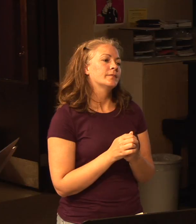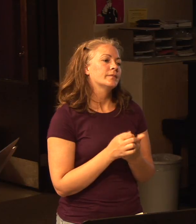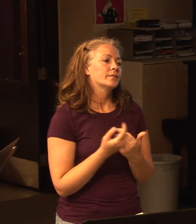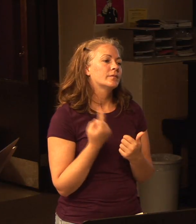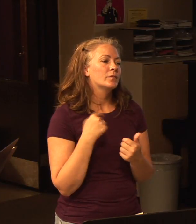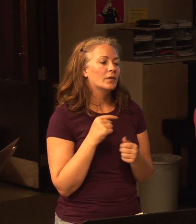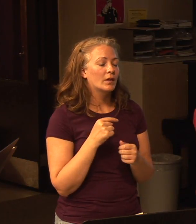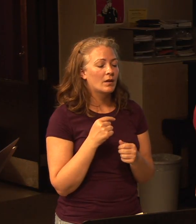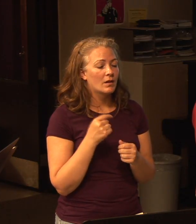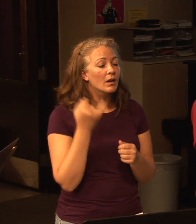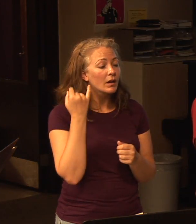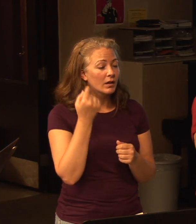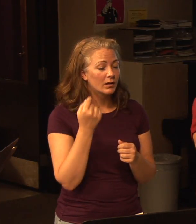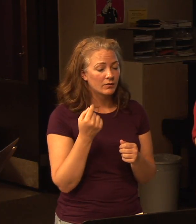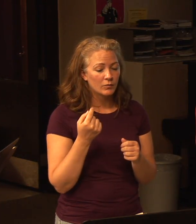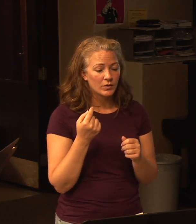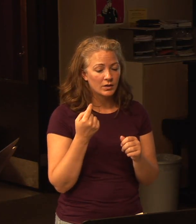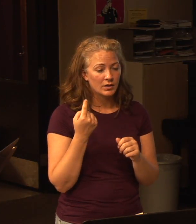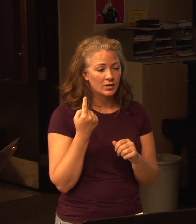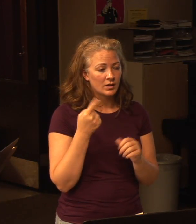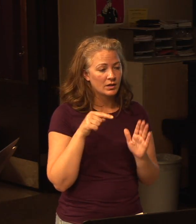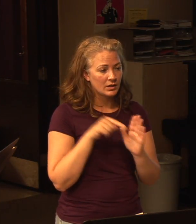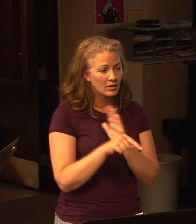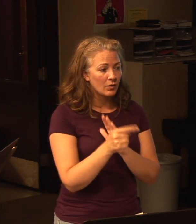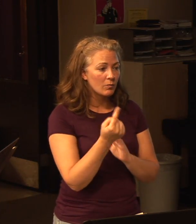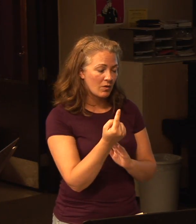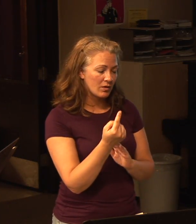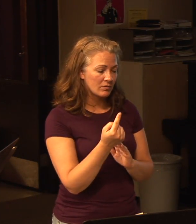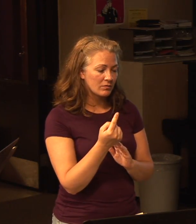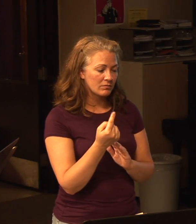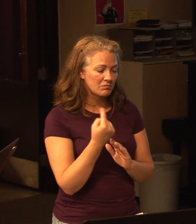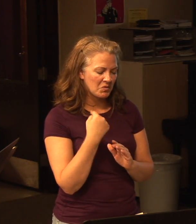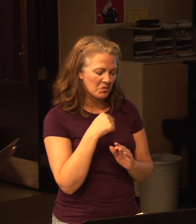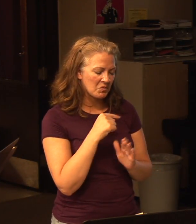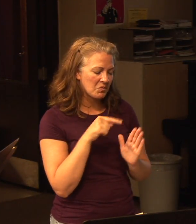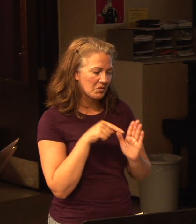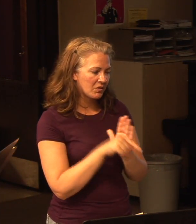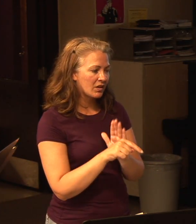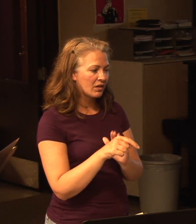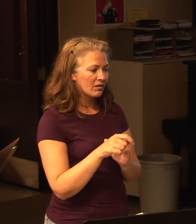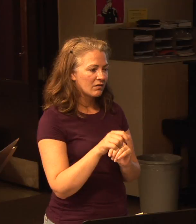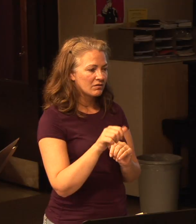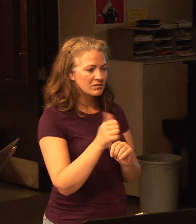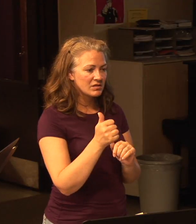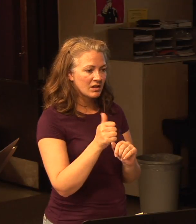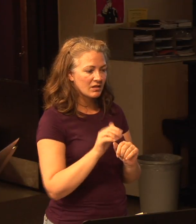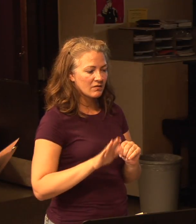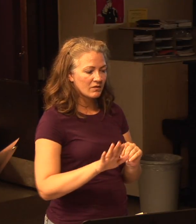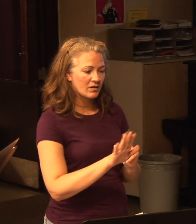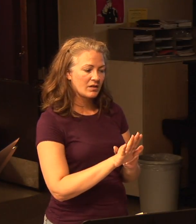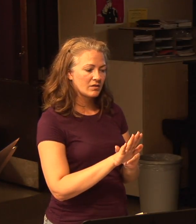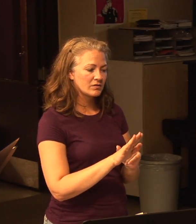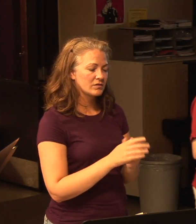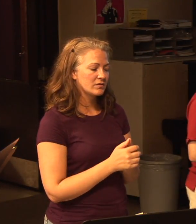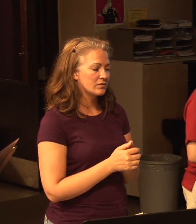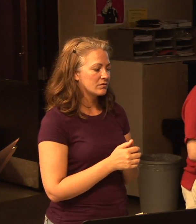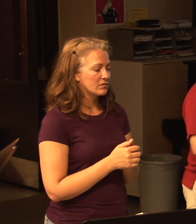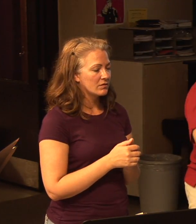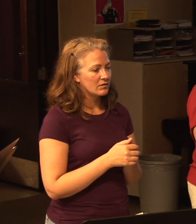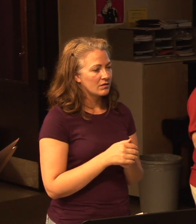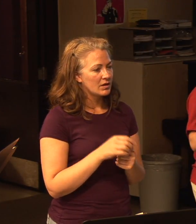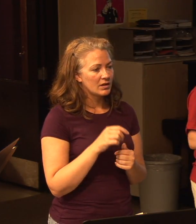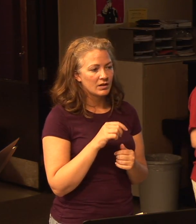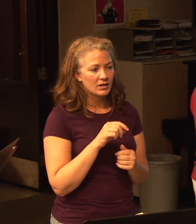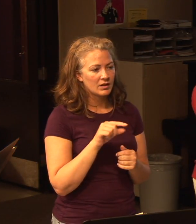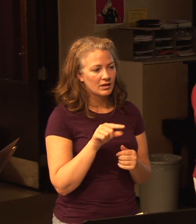of the marbles, We're going to kill ten of theirs. And he goes, You know, He said it's an interesting philosophy, But I don't think it's going to accomplish what you're hoping for. And I think it's the same thing. You